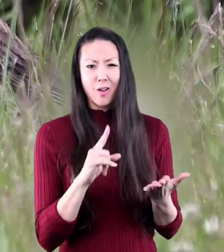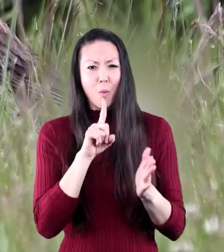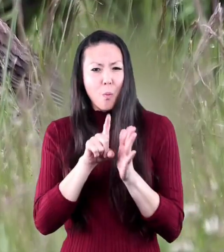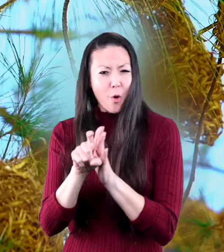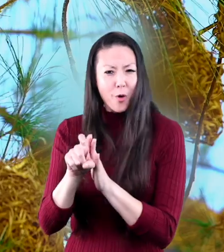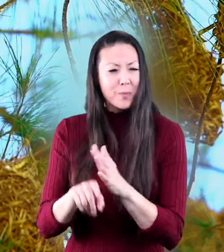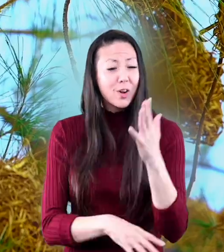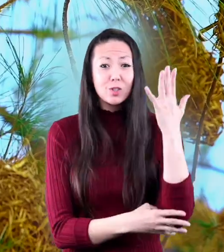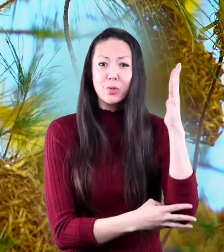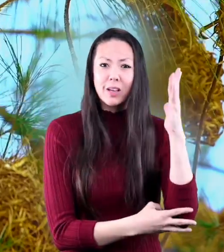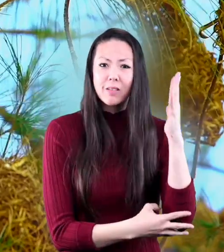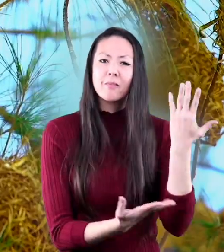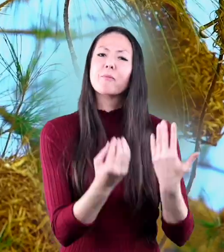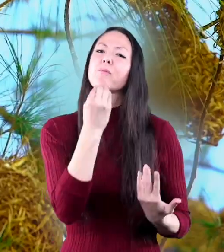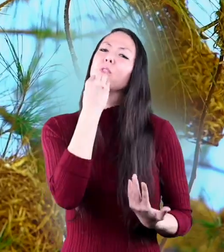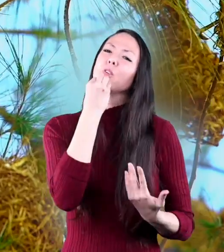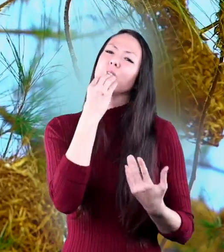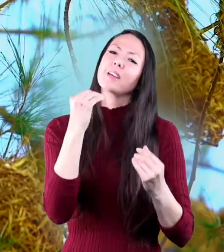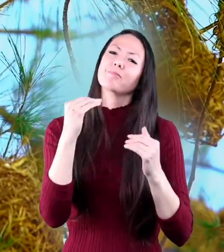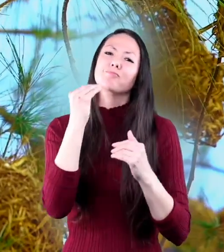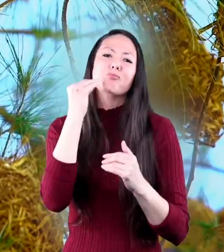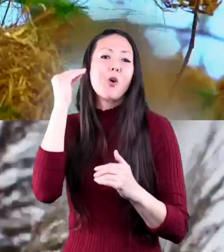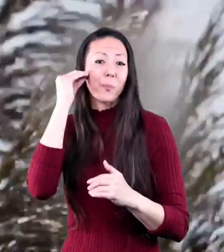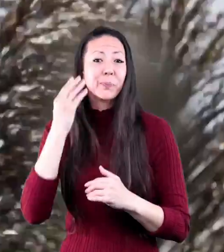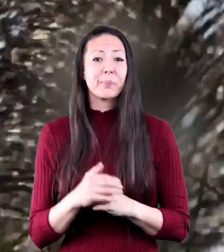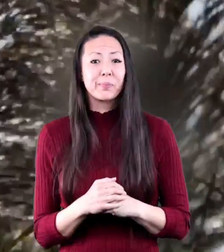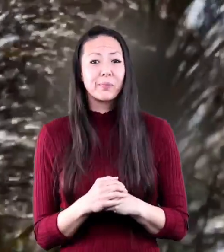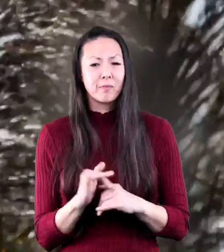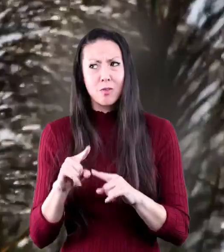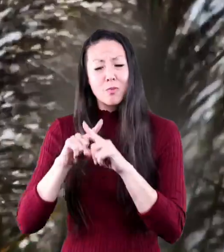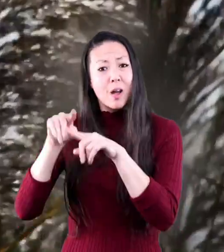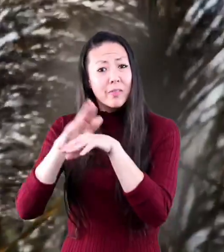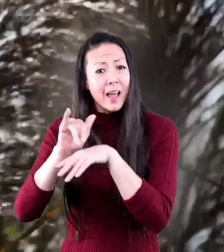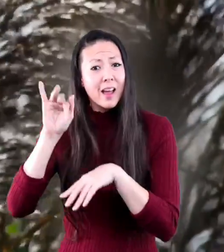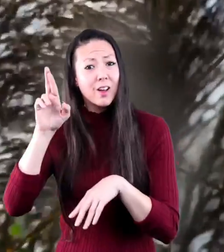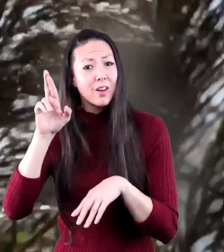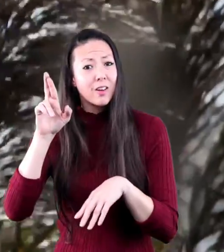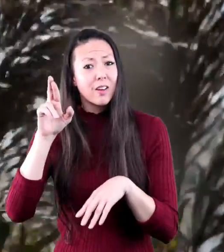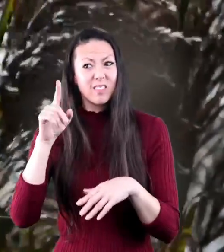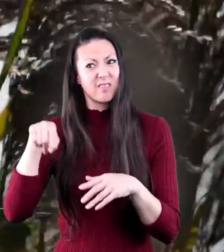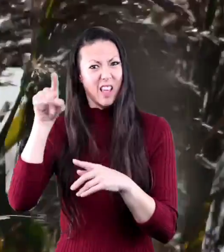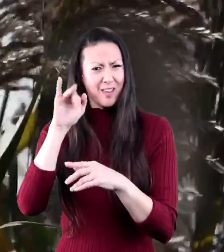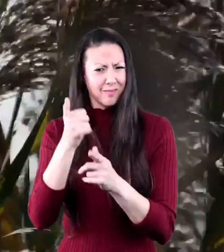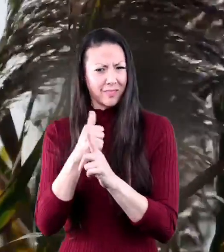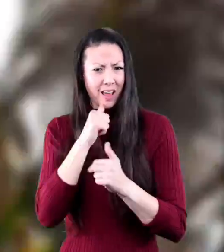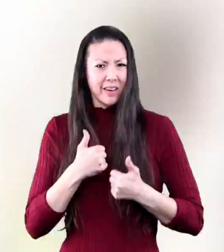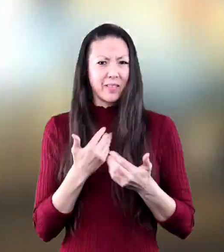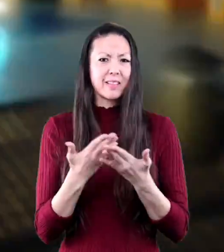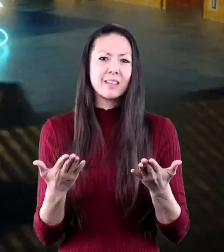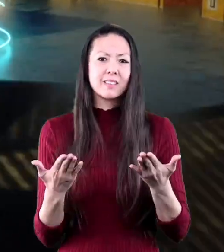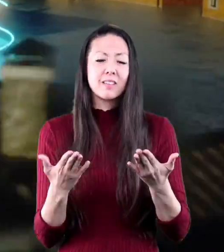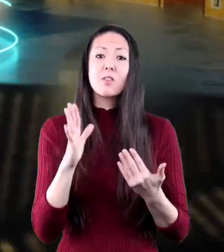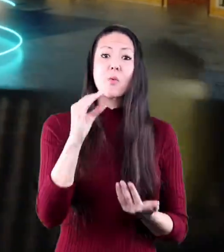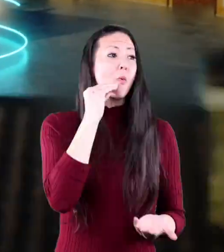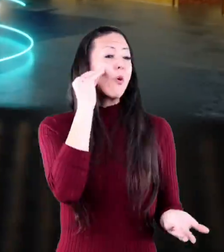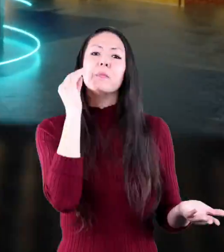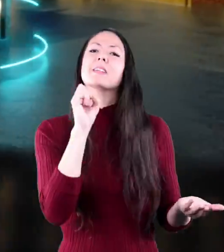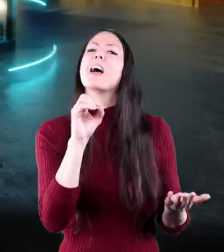worms and trees for food and shelter but they also rely on air which is not living your home is like an